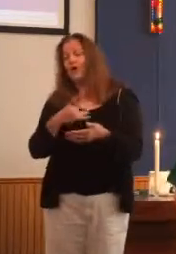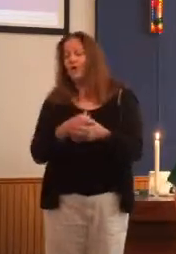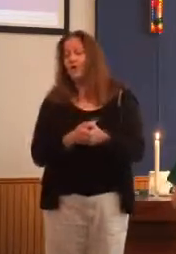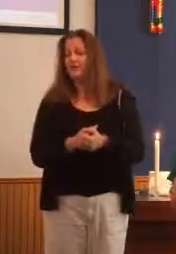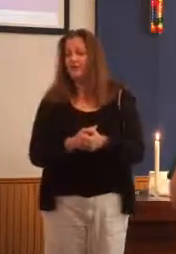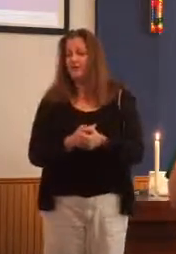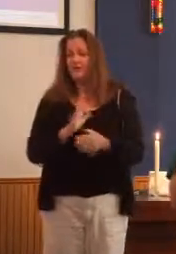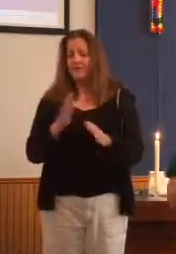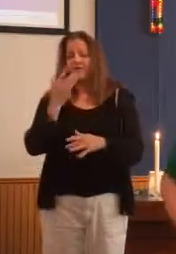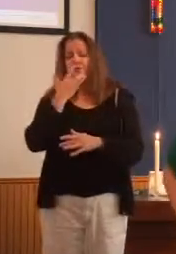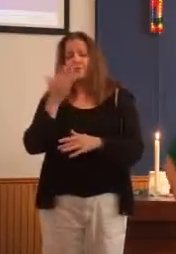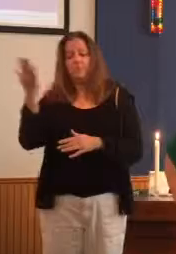Of course,